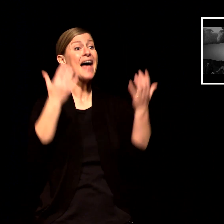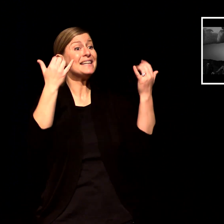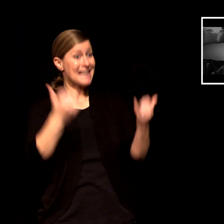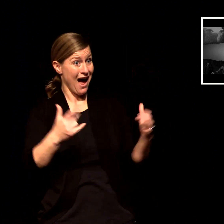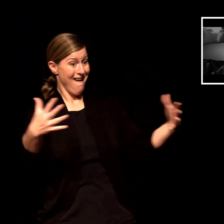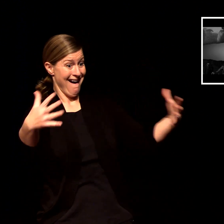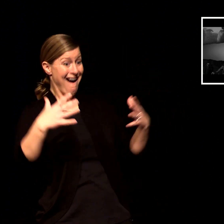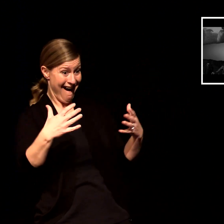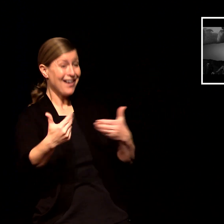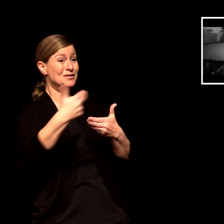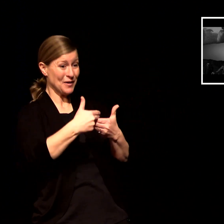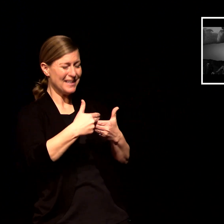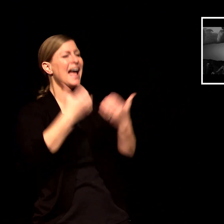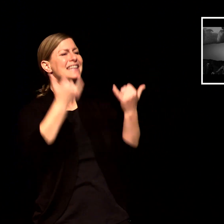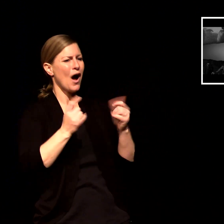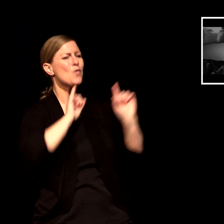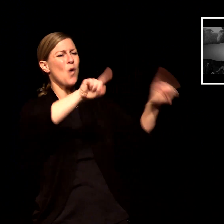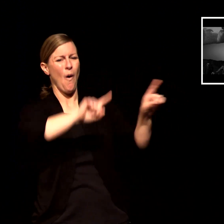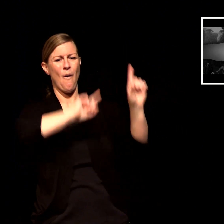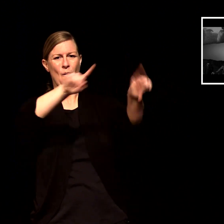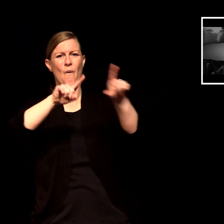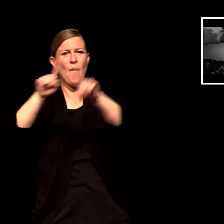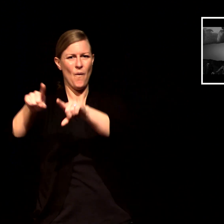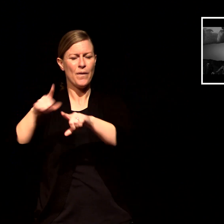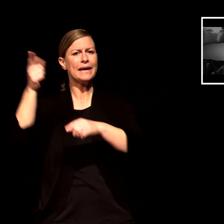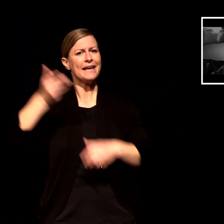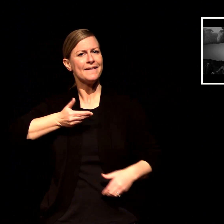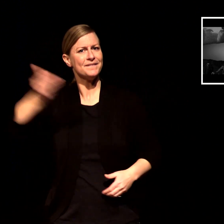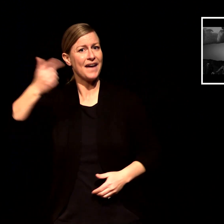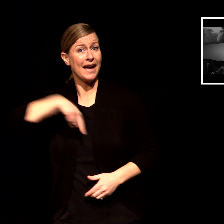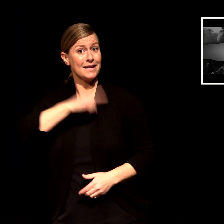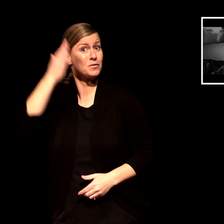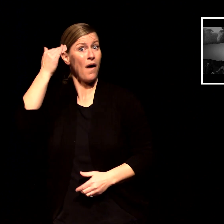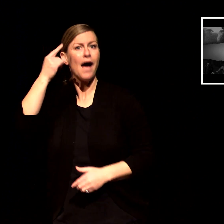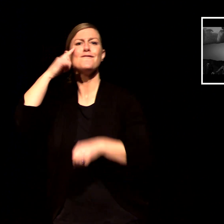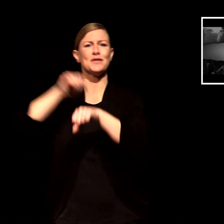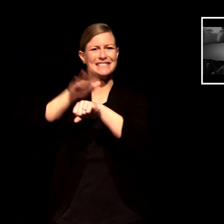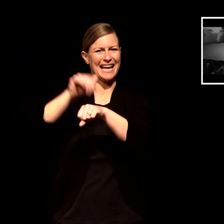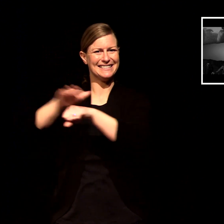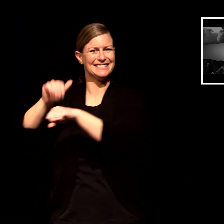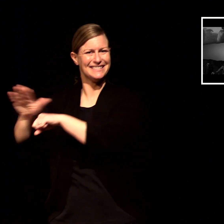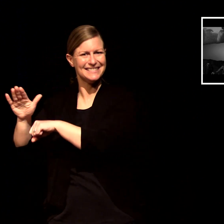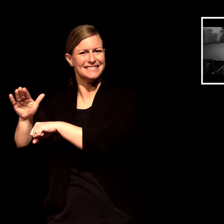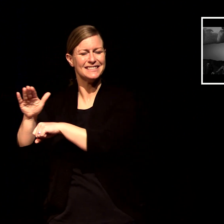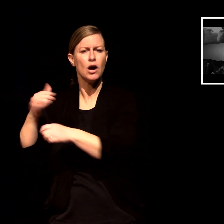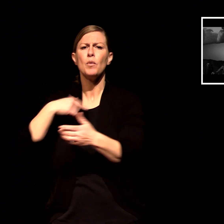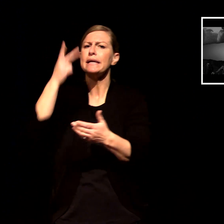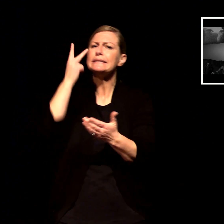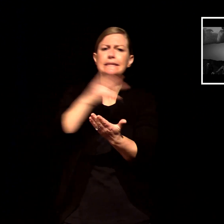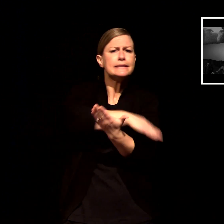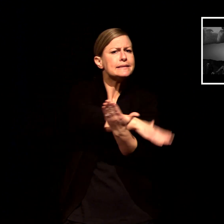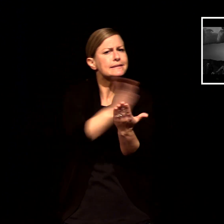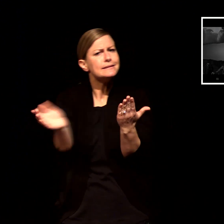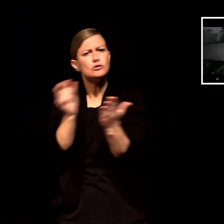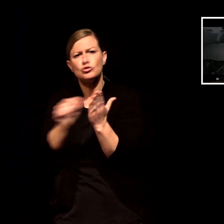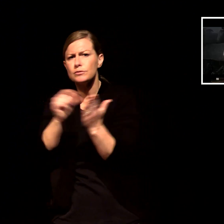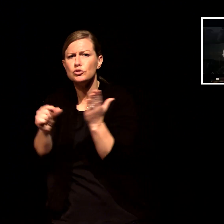at the burning bush god invites moses on mission sends him back to egypt god invites isaiah in for healing he sends him out to preach